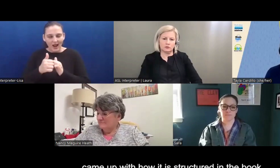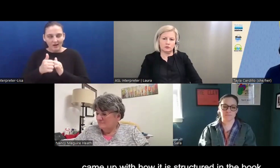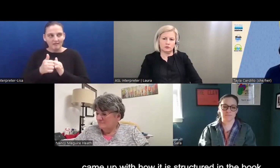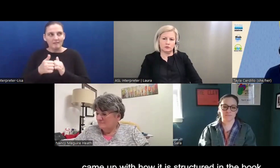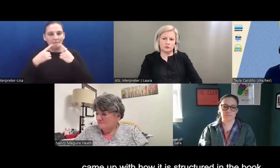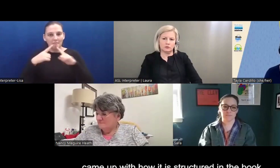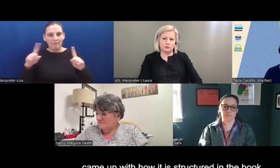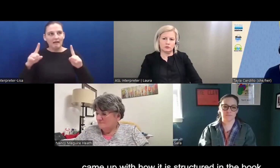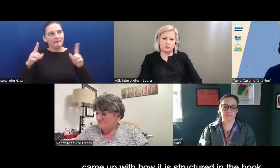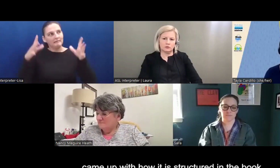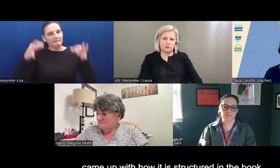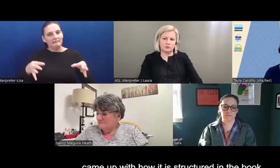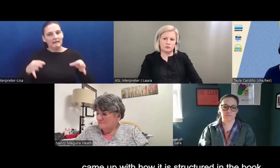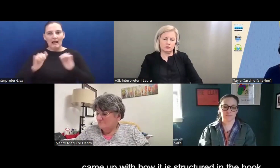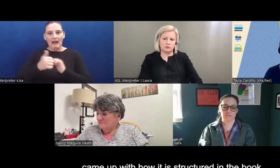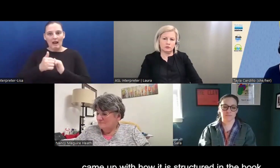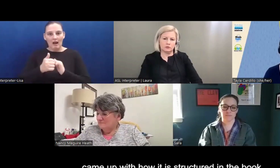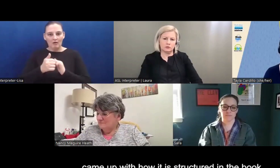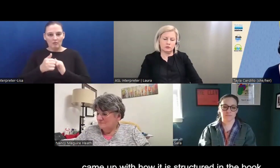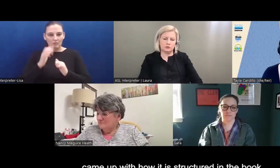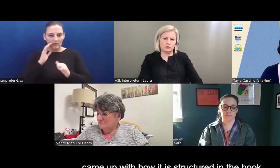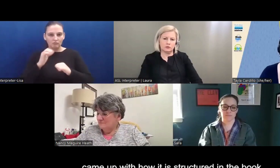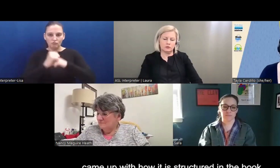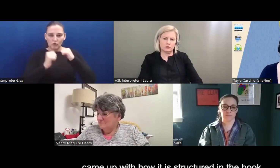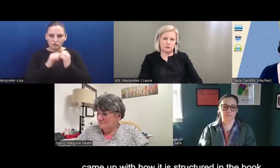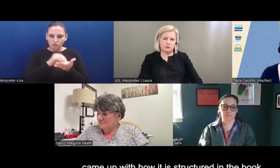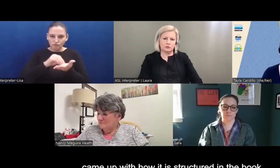up with how it's structured in the book.